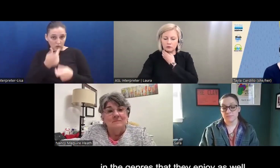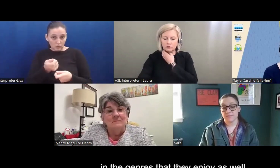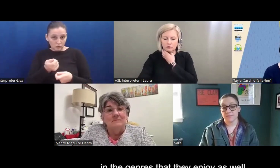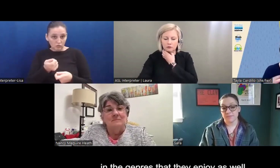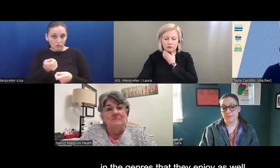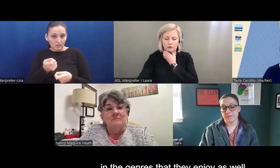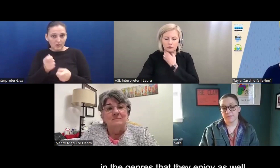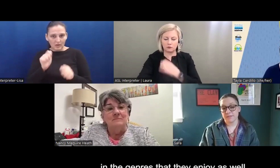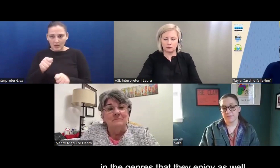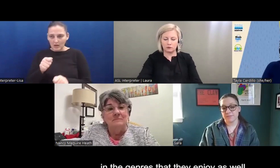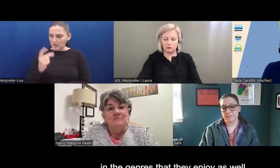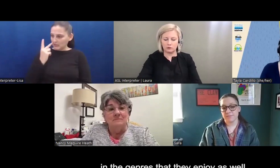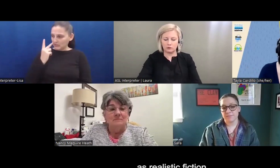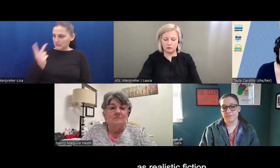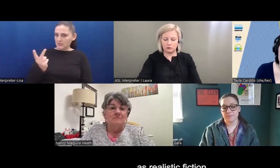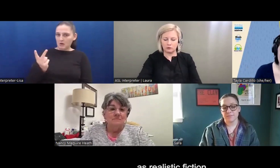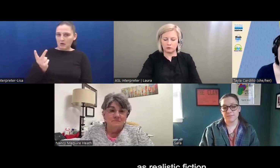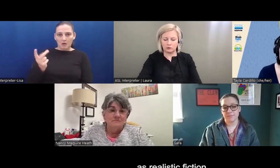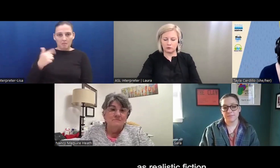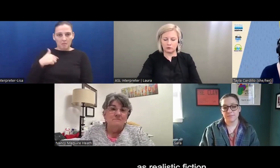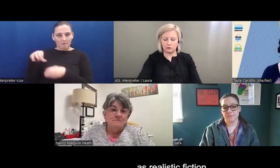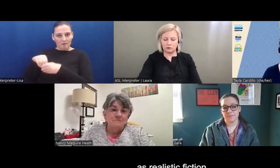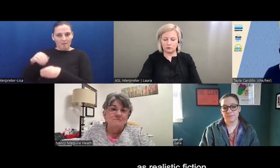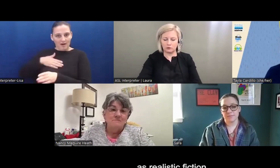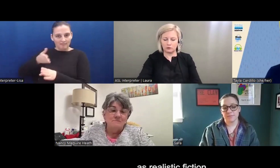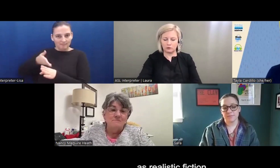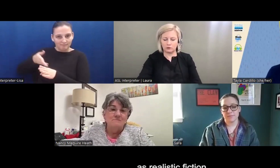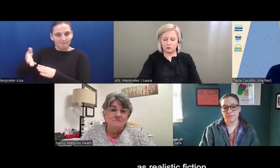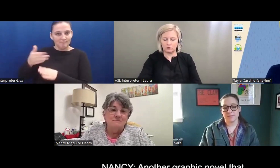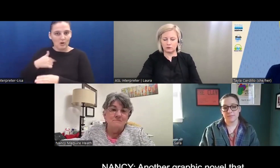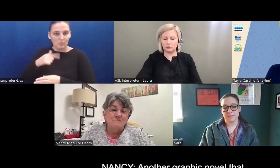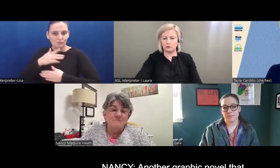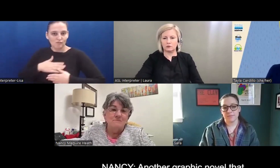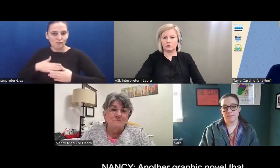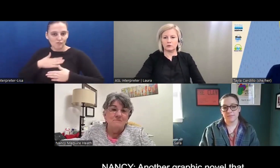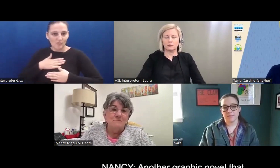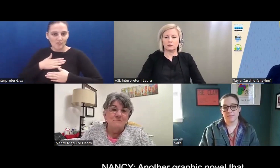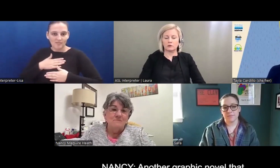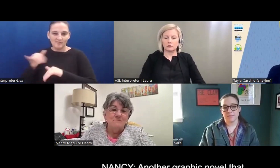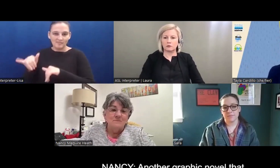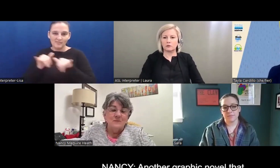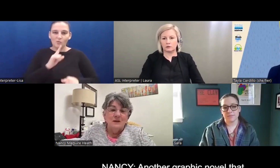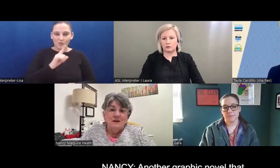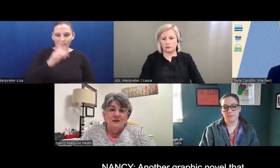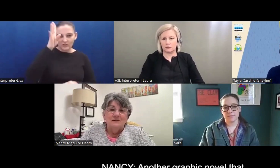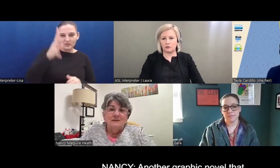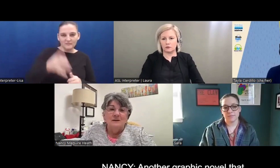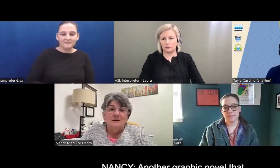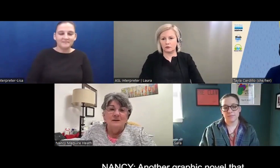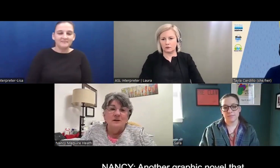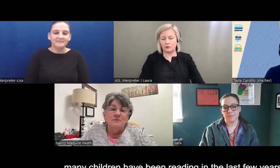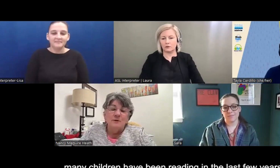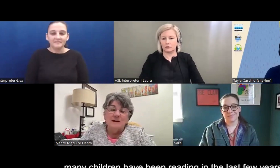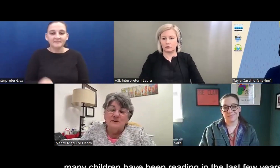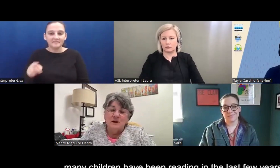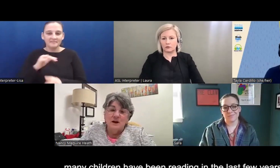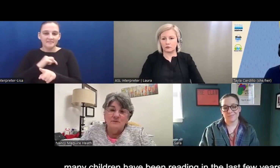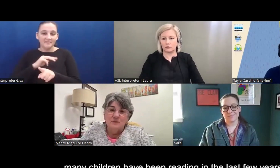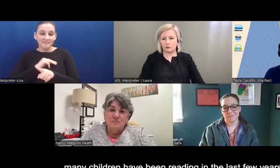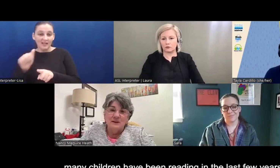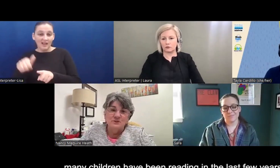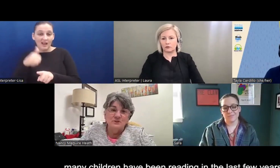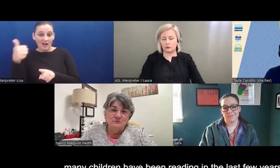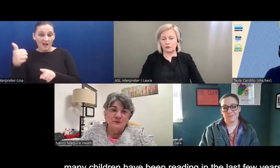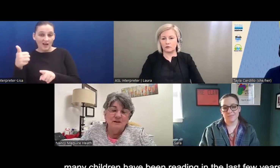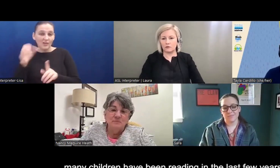see themselves in the genres that they enjoy as well as realistic fiction. Another graphic novel